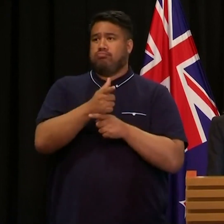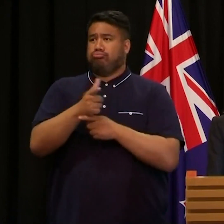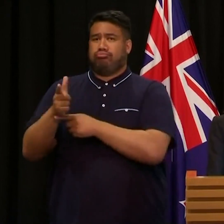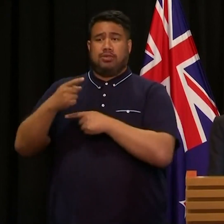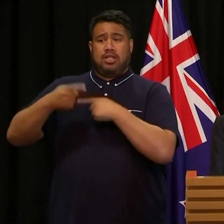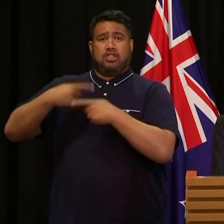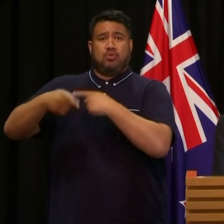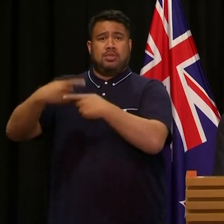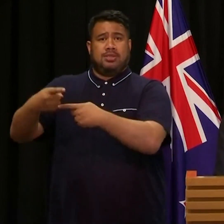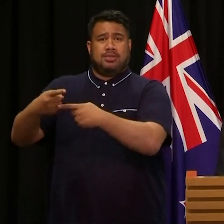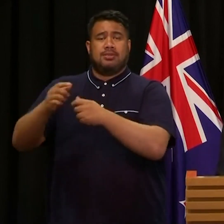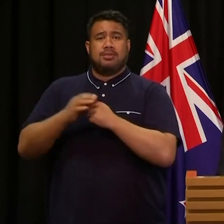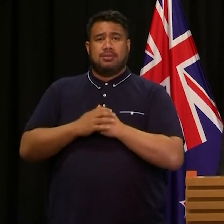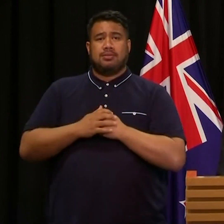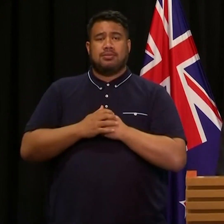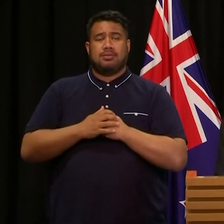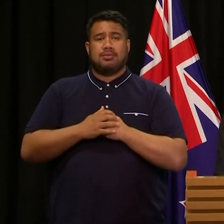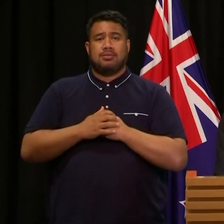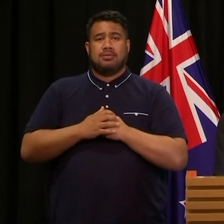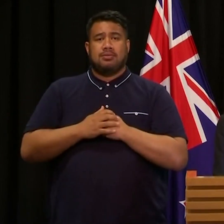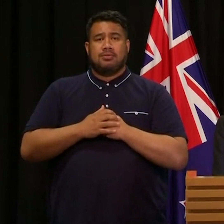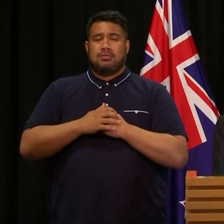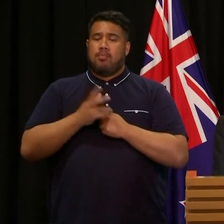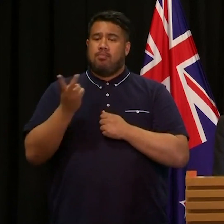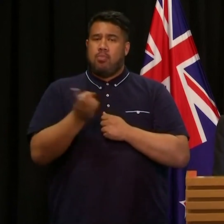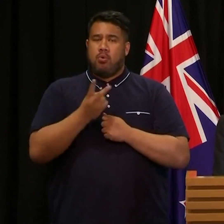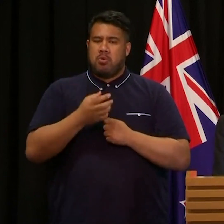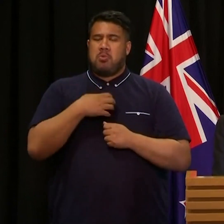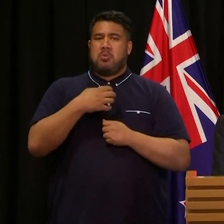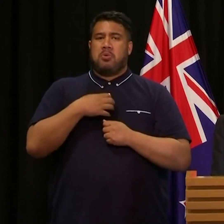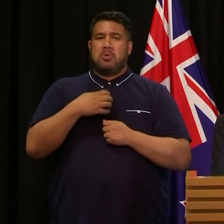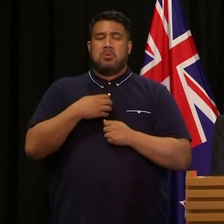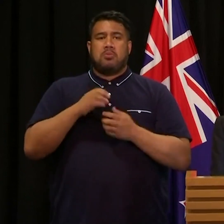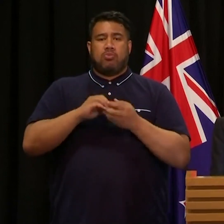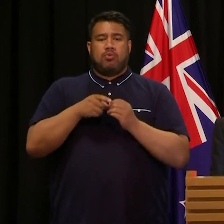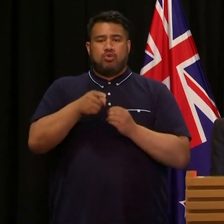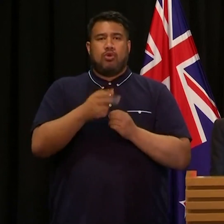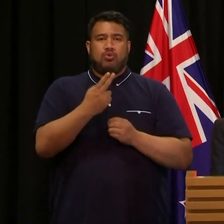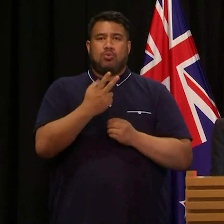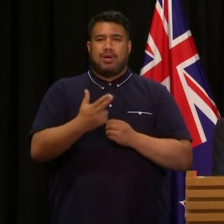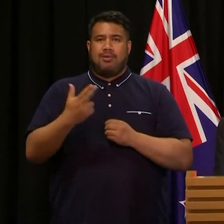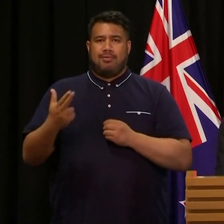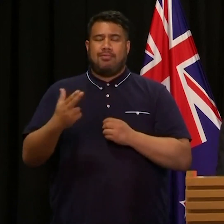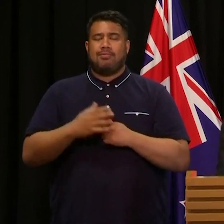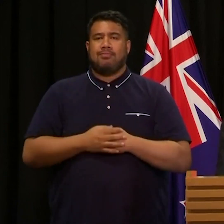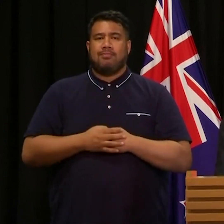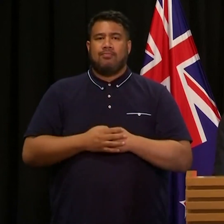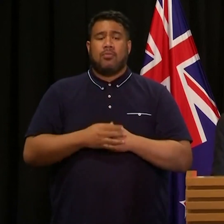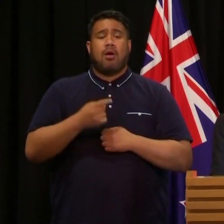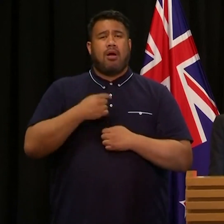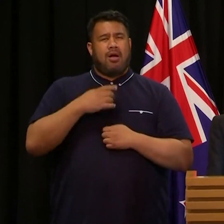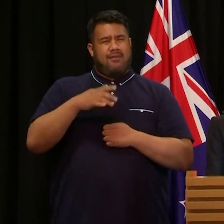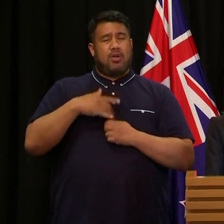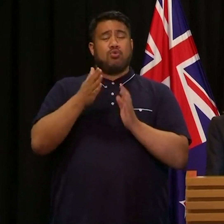but they also had large-capacity magazines. I absolutely believe there will be a common